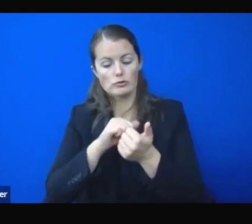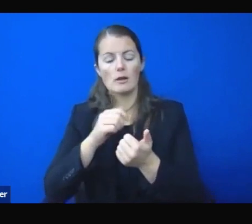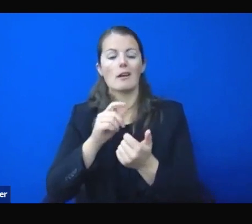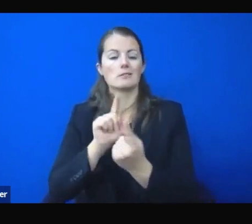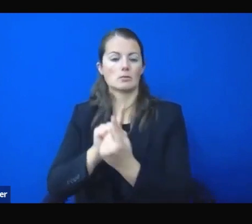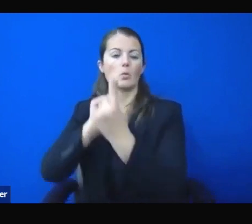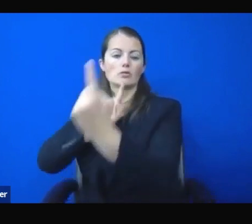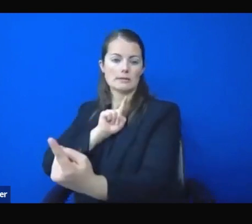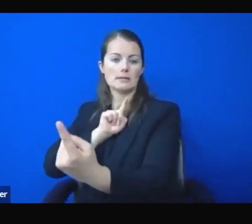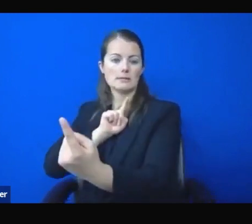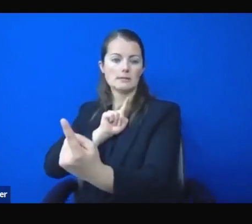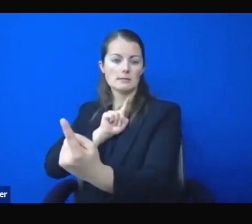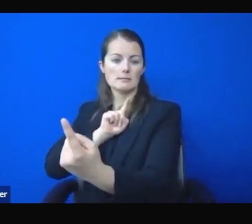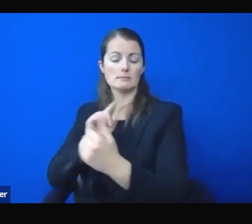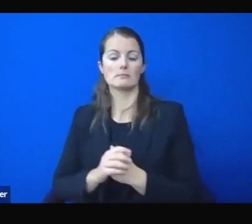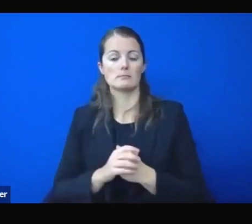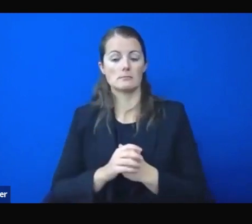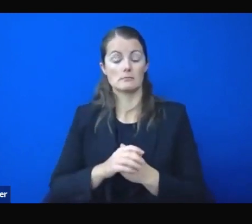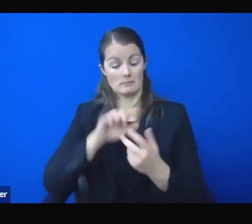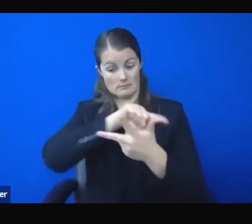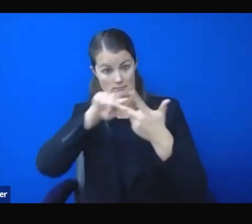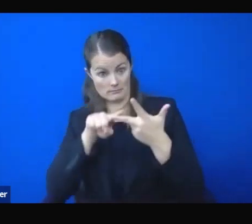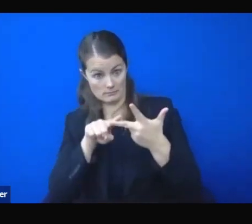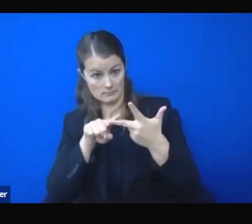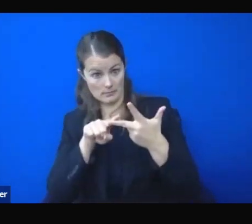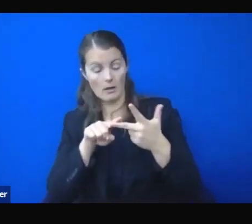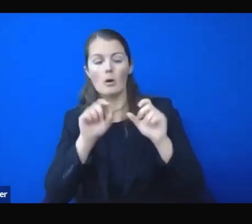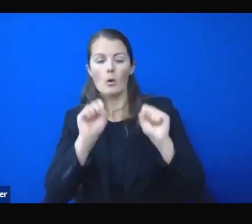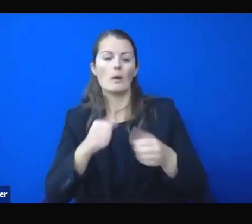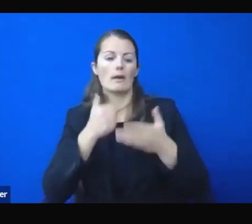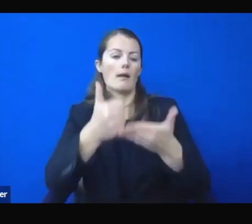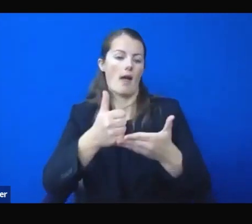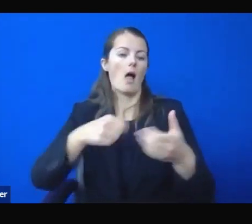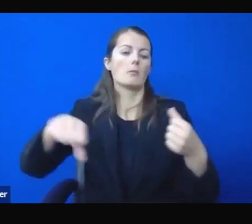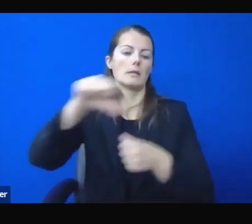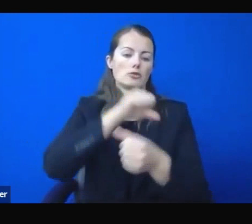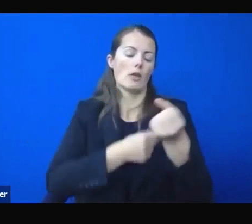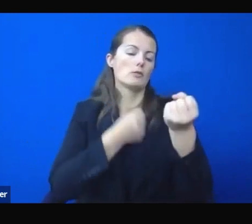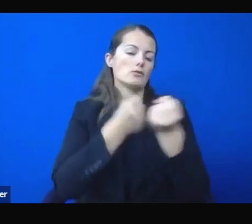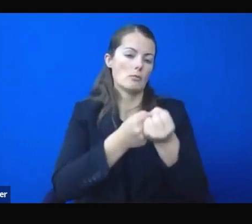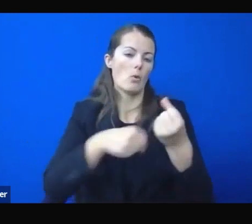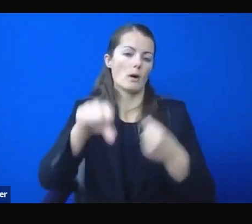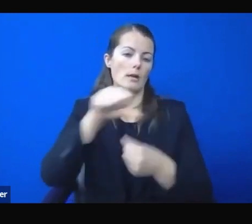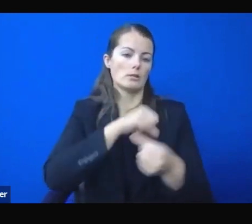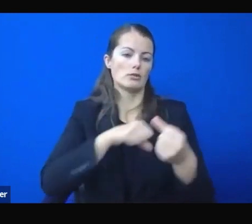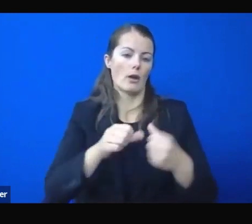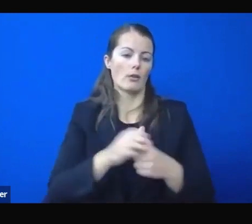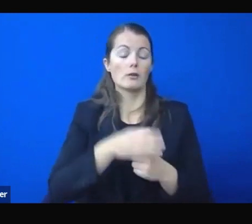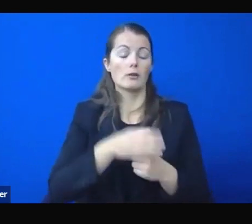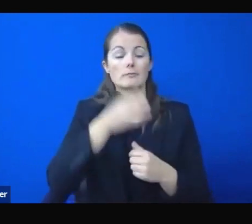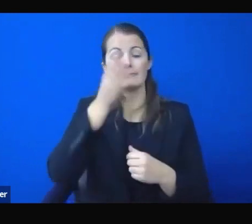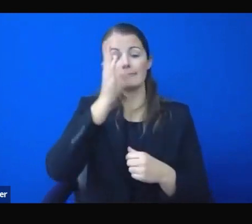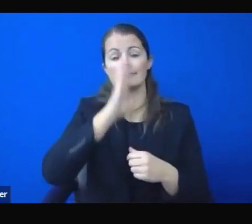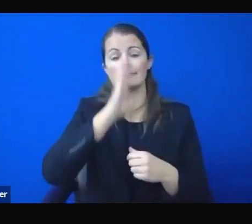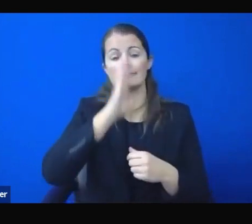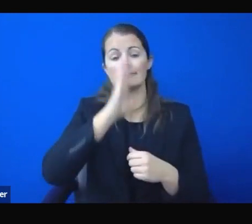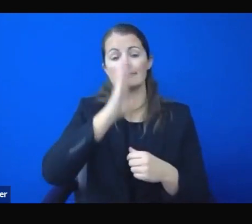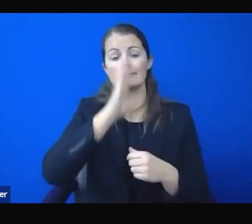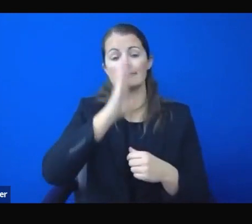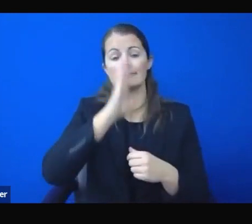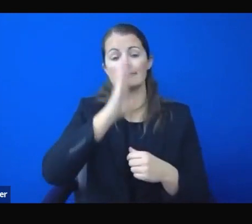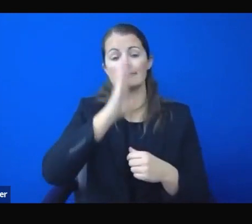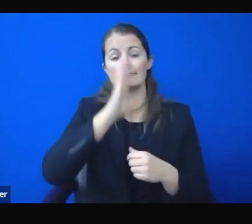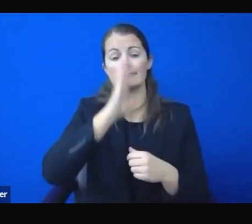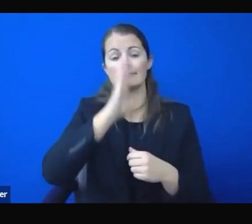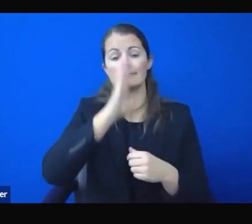Together, we can help stand the tide. God bless you all. I think my staff will now help facilitate some questions and answers with